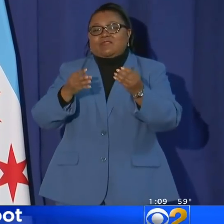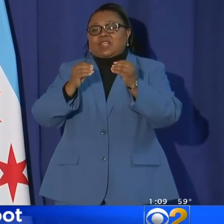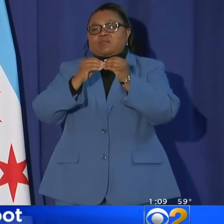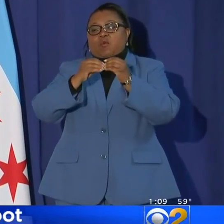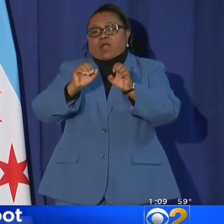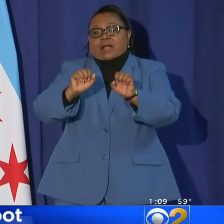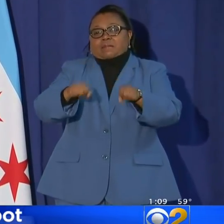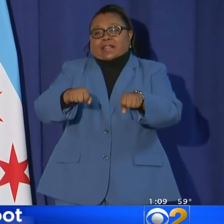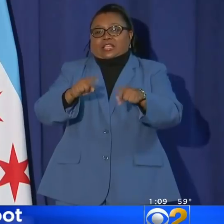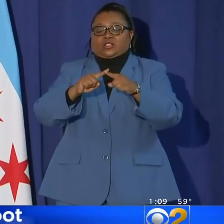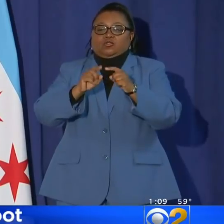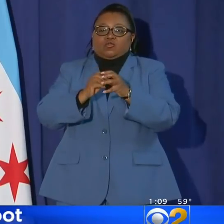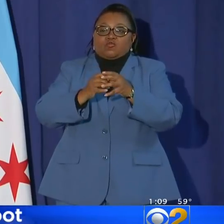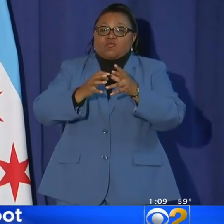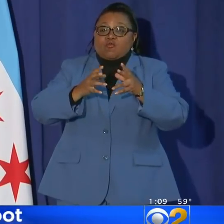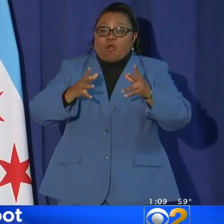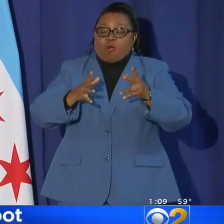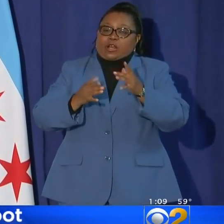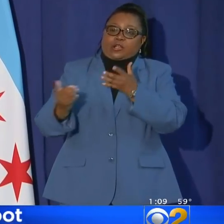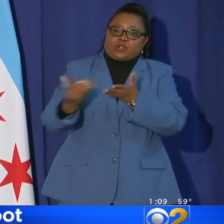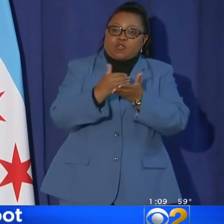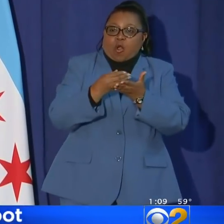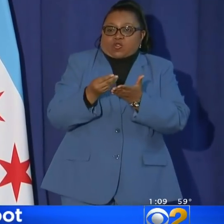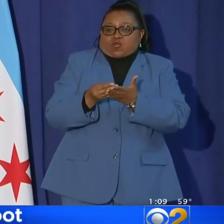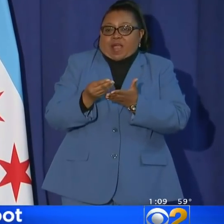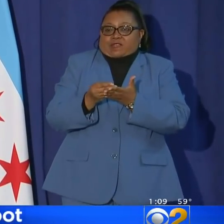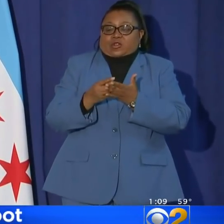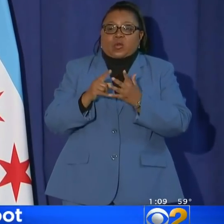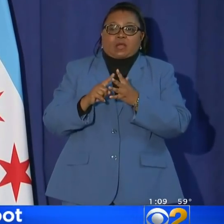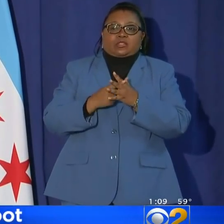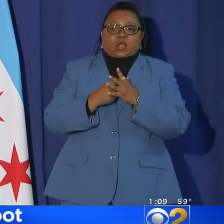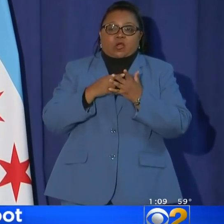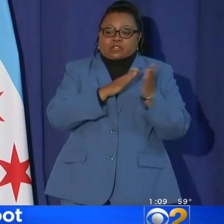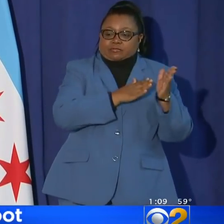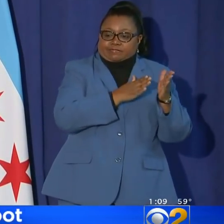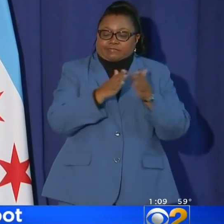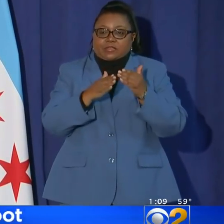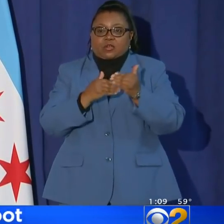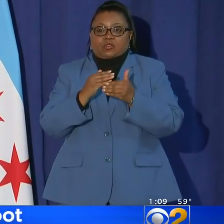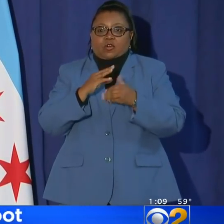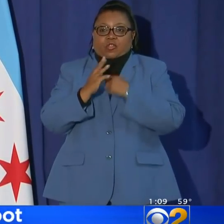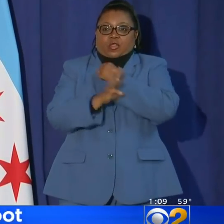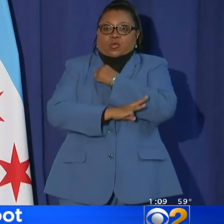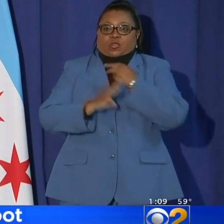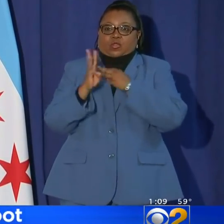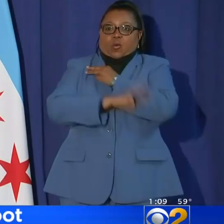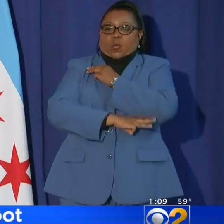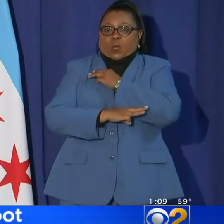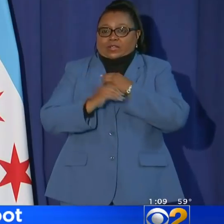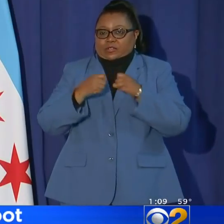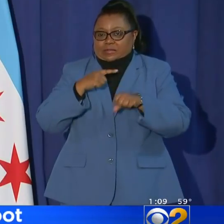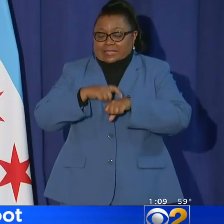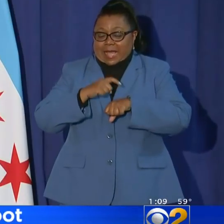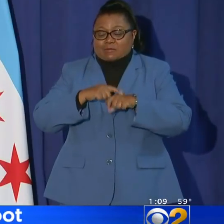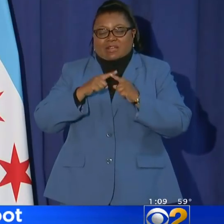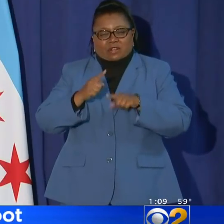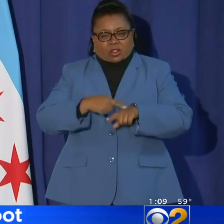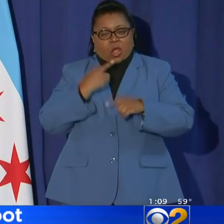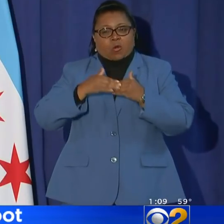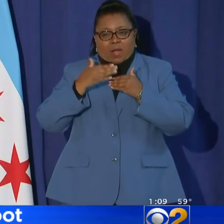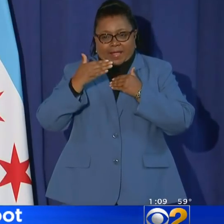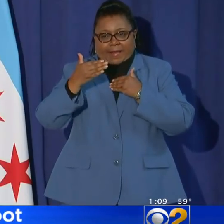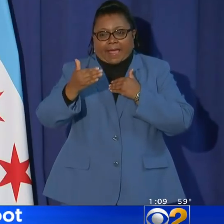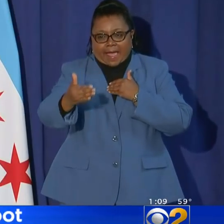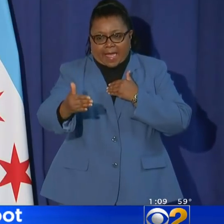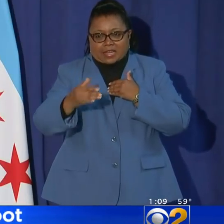more ability to grow and to earn revenue as we start to head into the winter months. Now we still have a long way